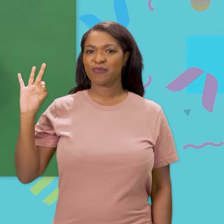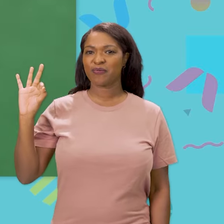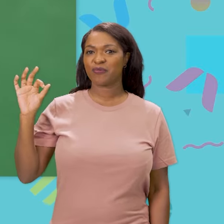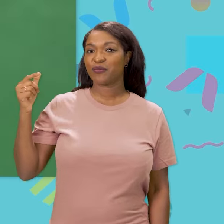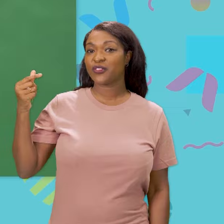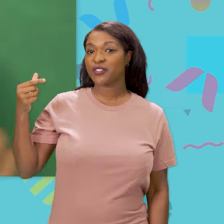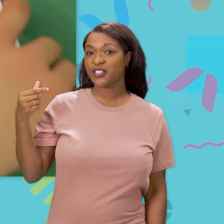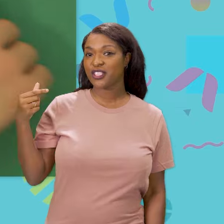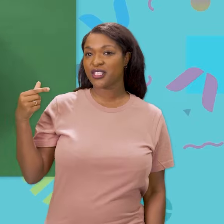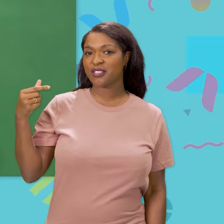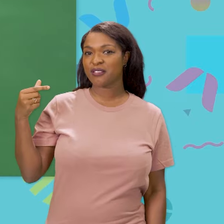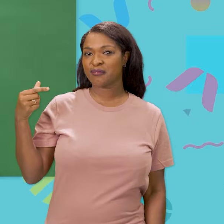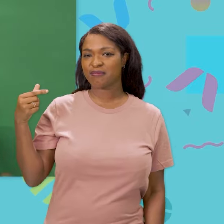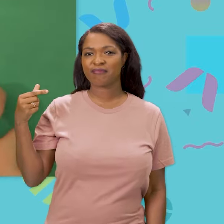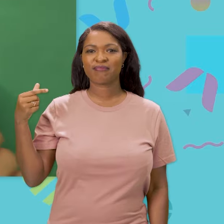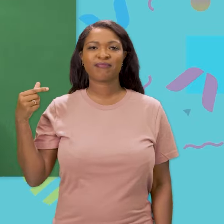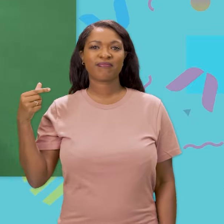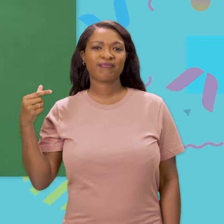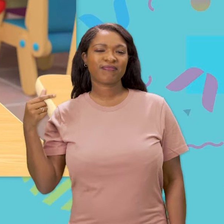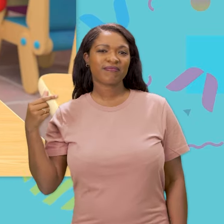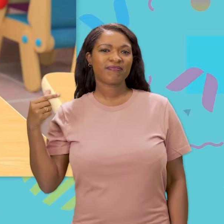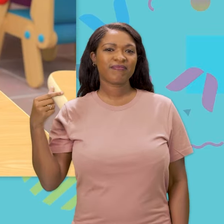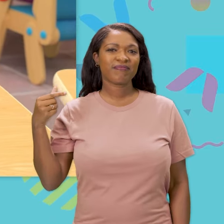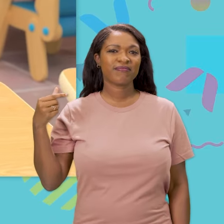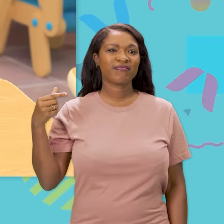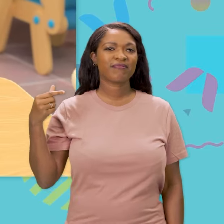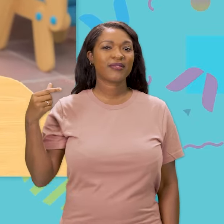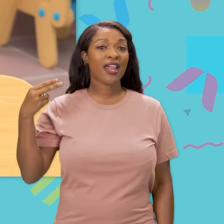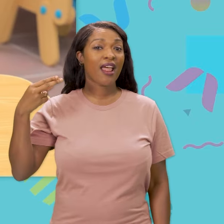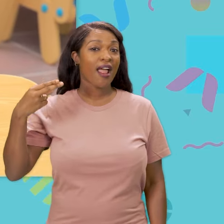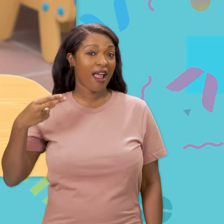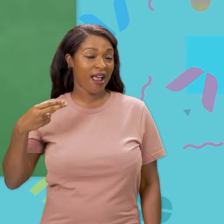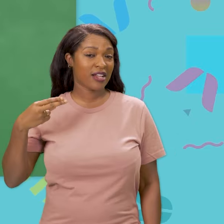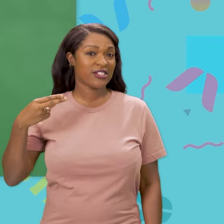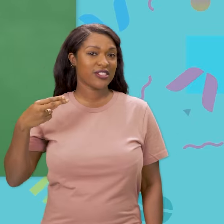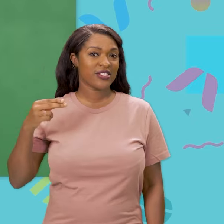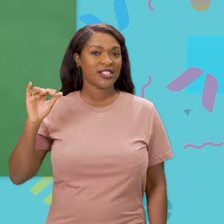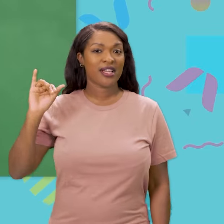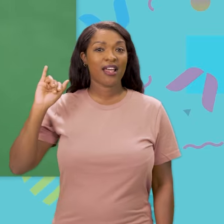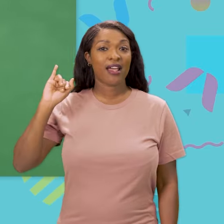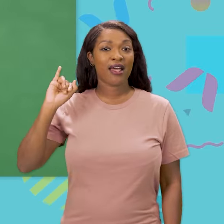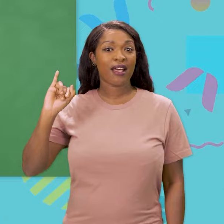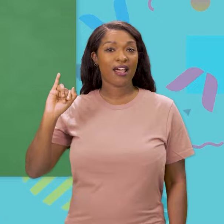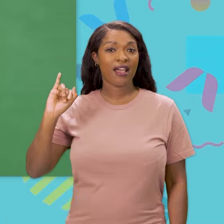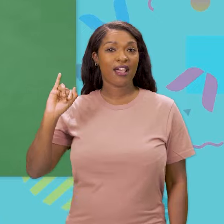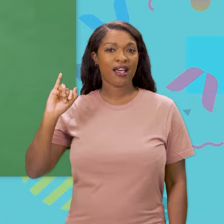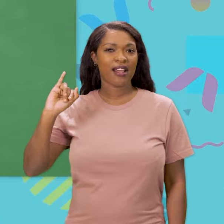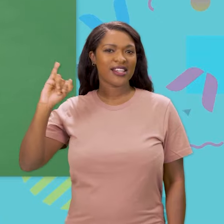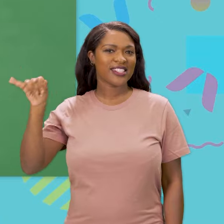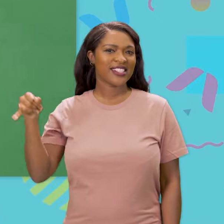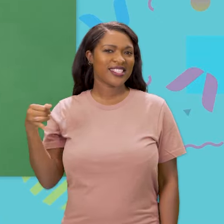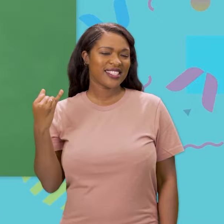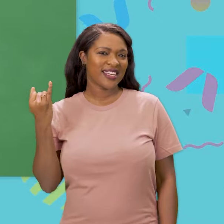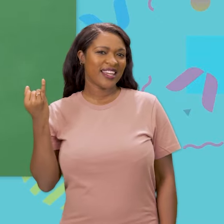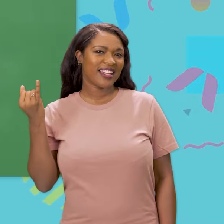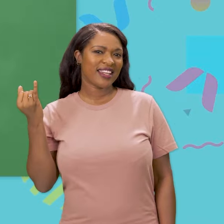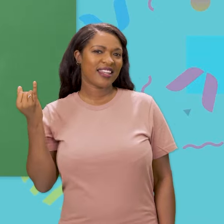F, G, H, I, J,